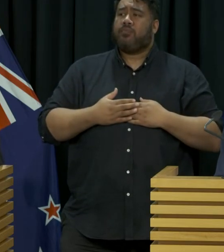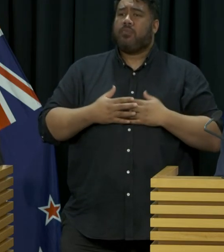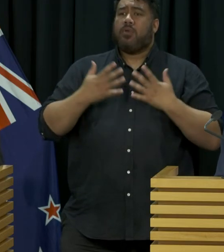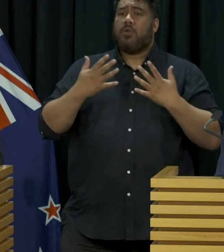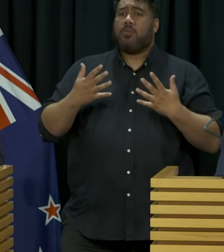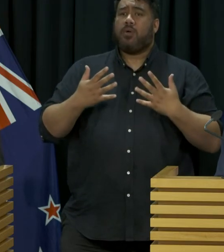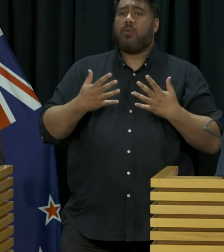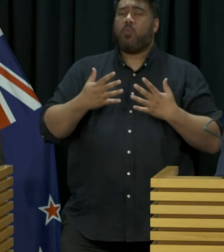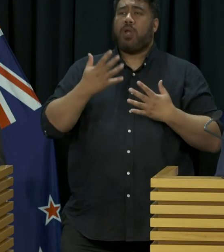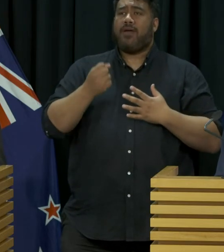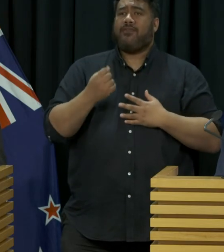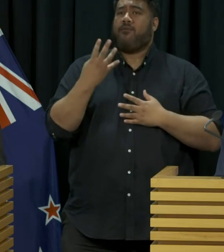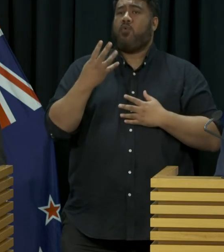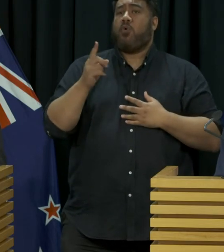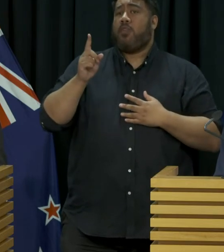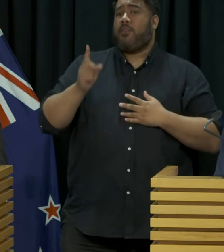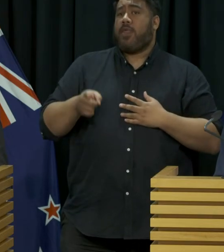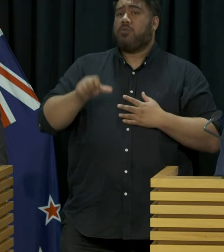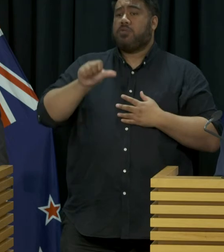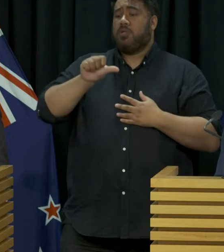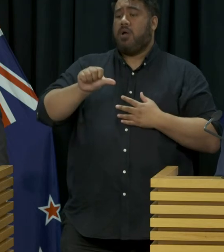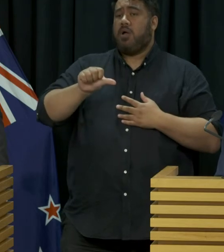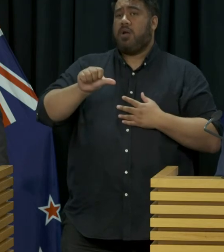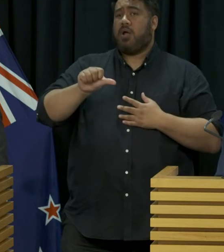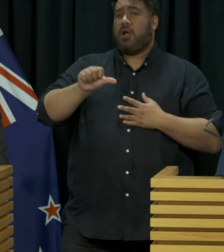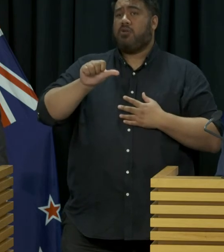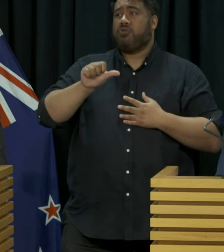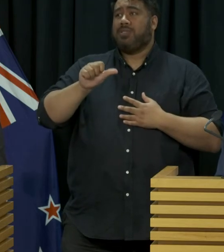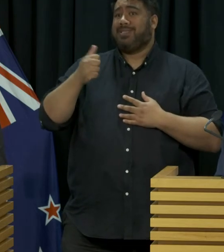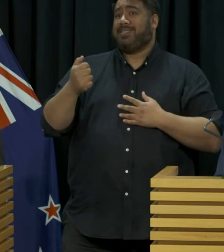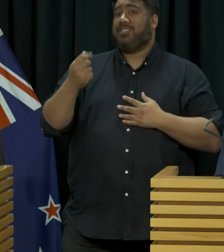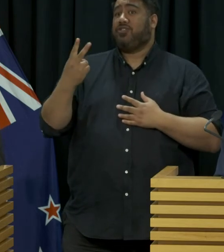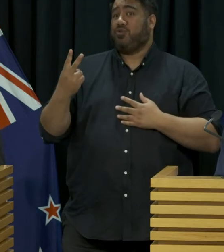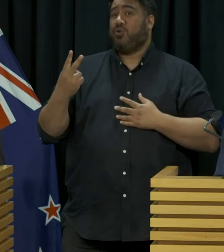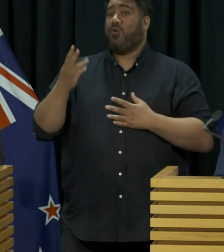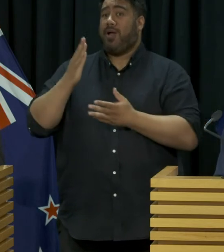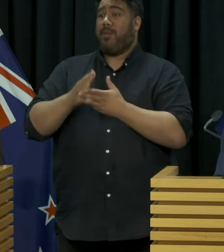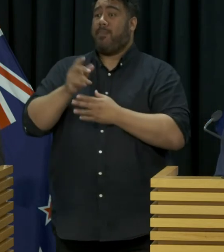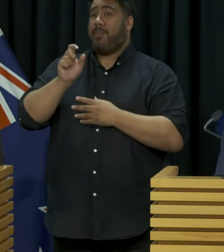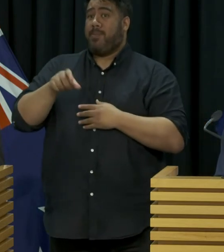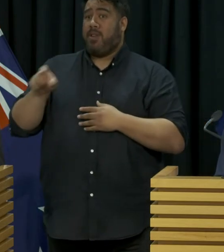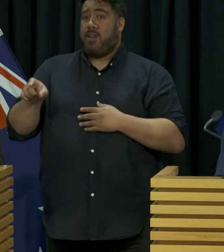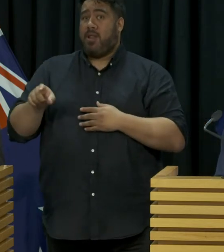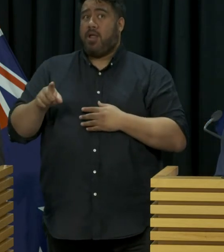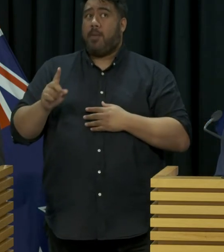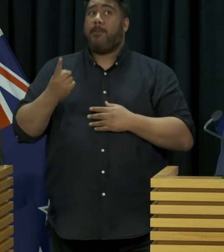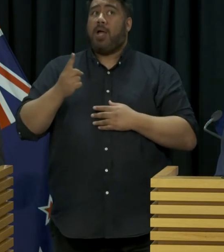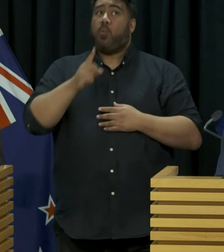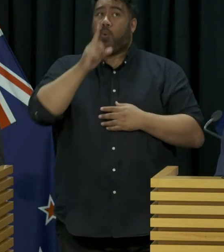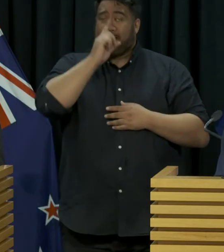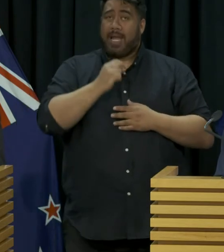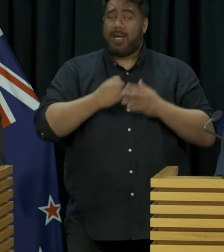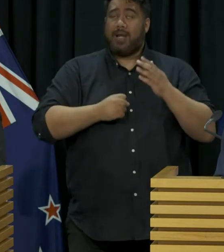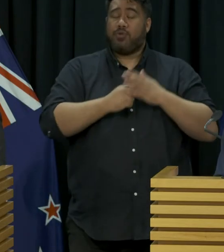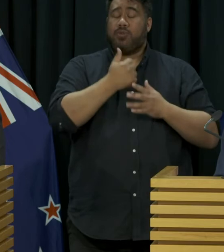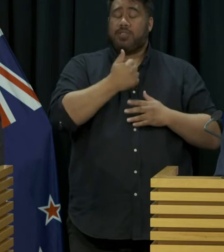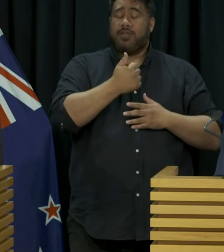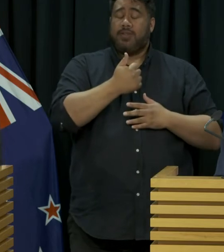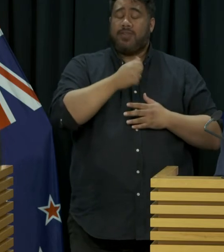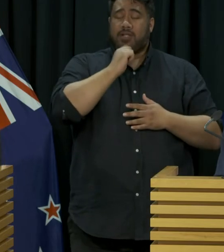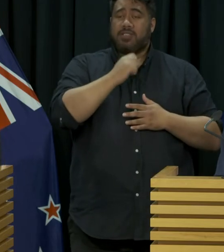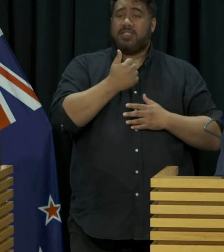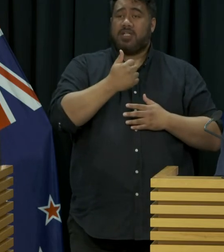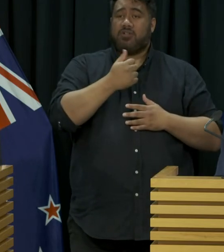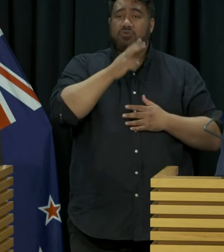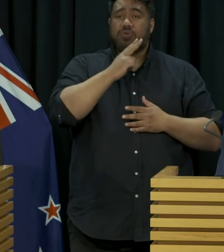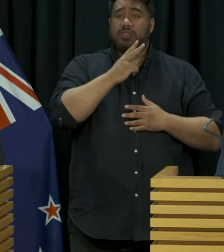occupancy is 4,962 with a current capacity of 6,261. Who's